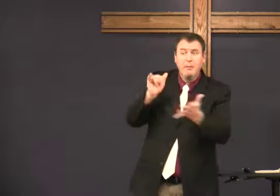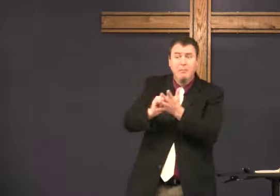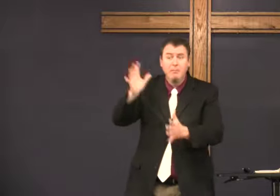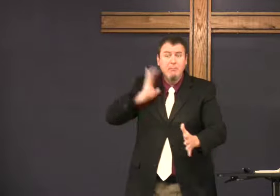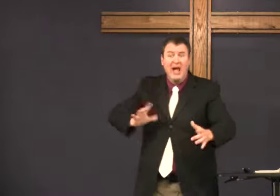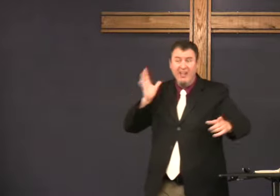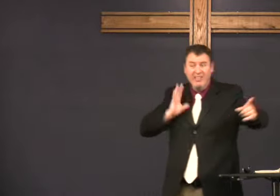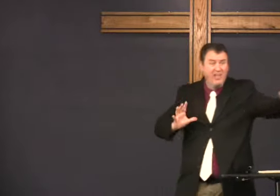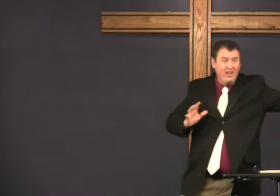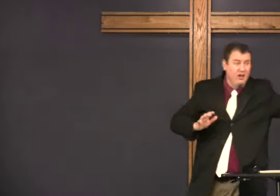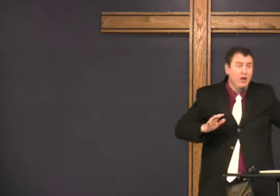Understand.